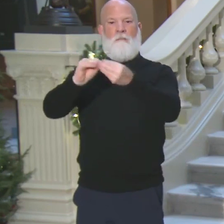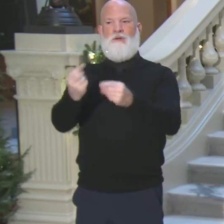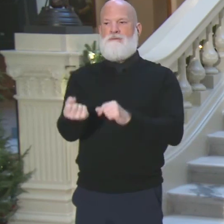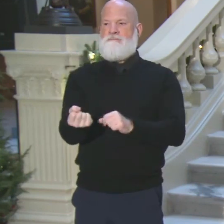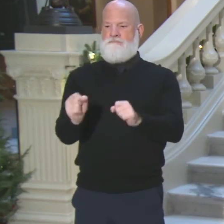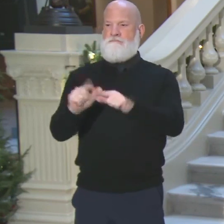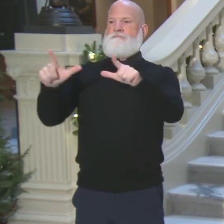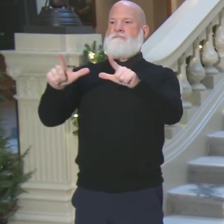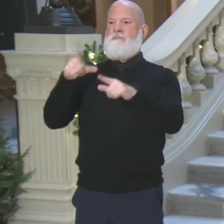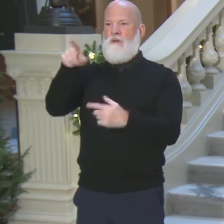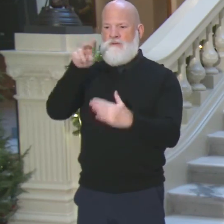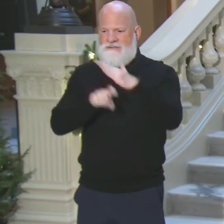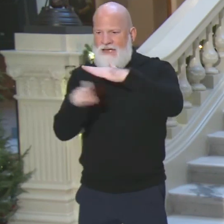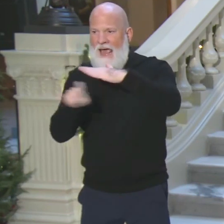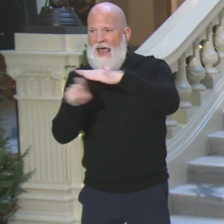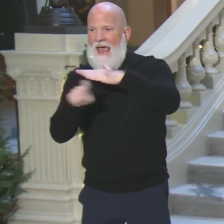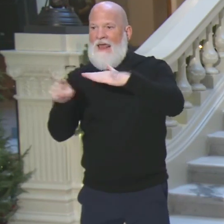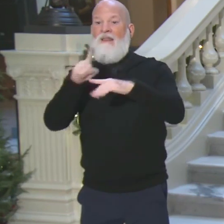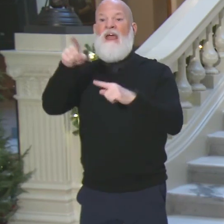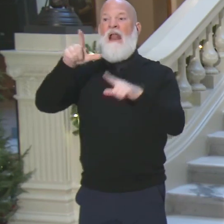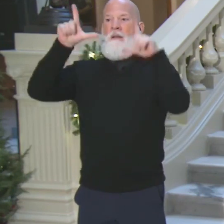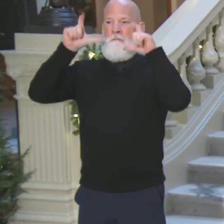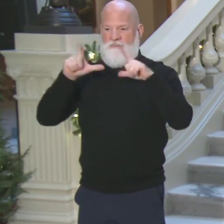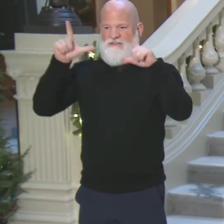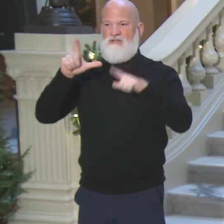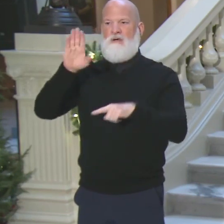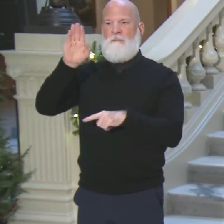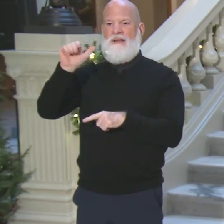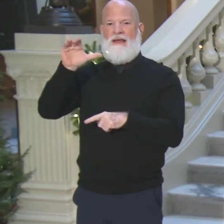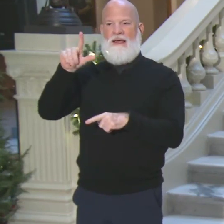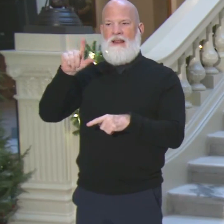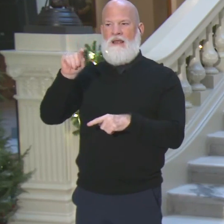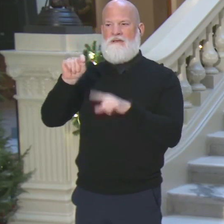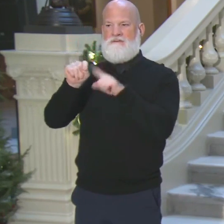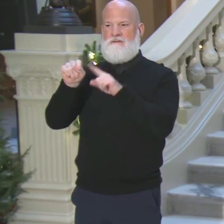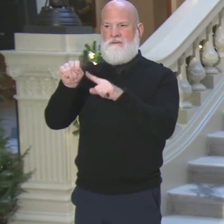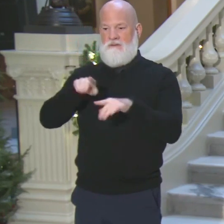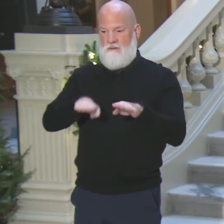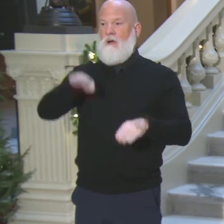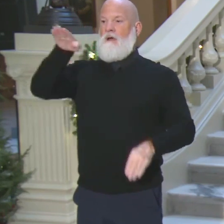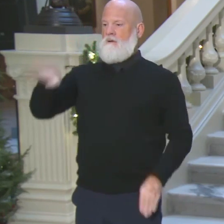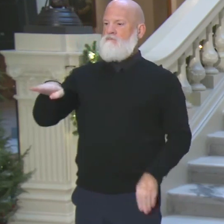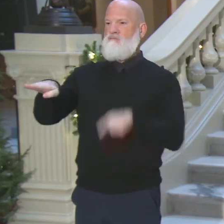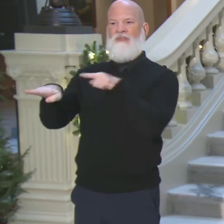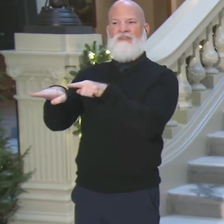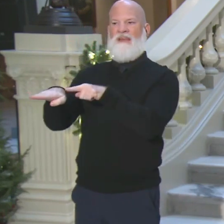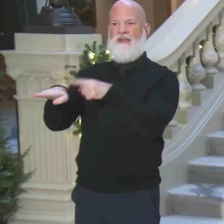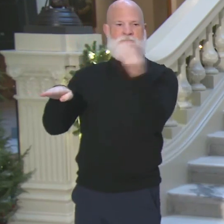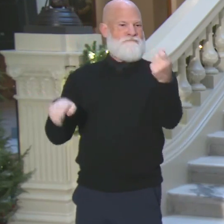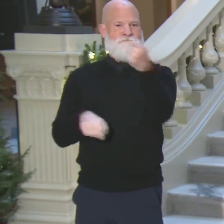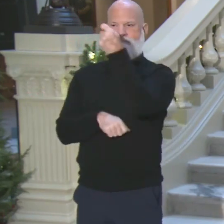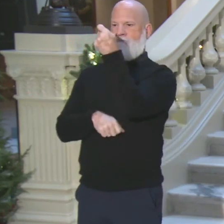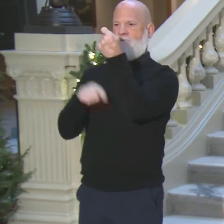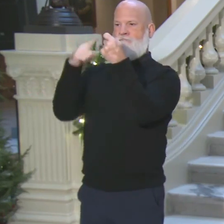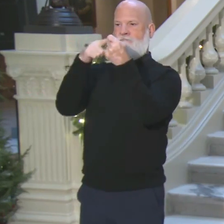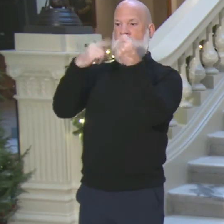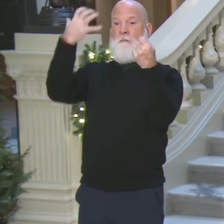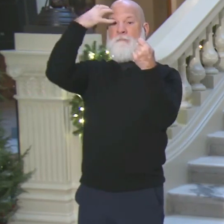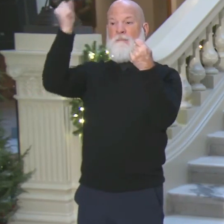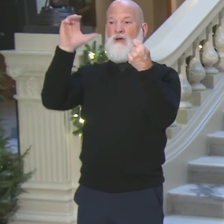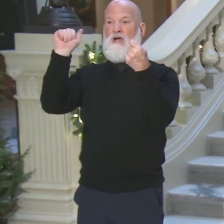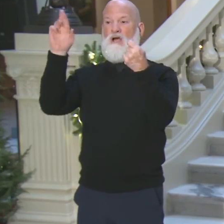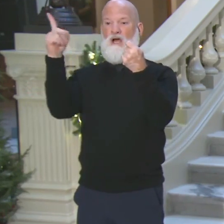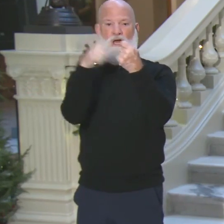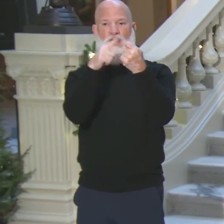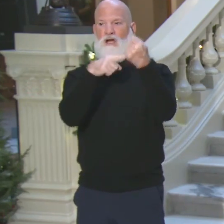it takes an image of your ballot. So we have two things that's capturing on that. And then from there, the memory cards from those are taken to